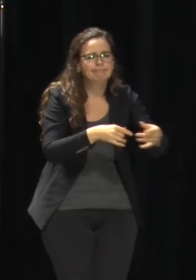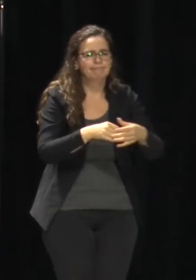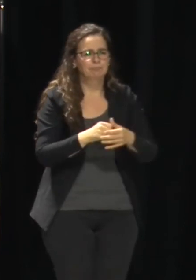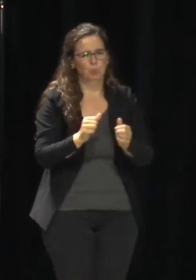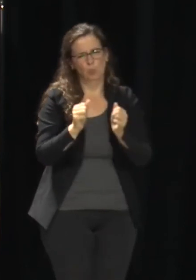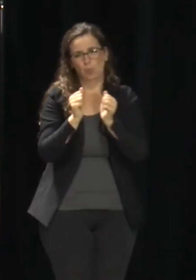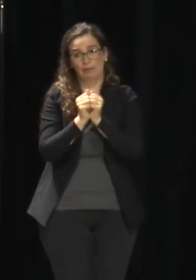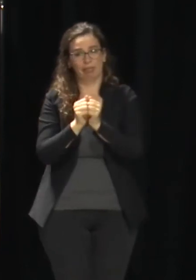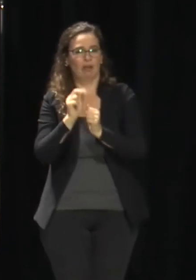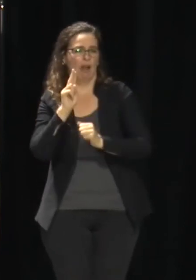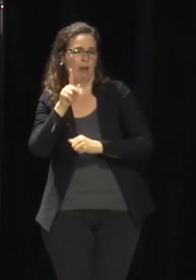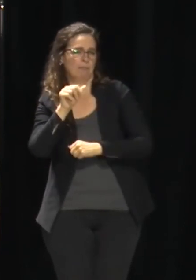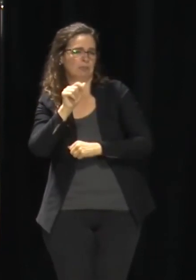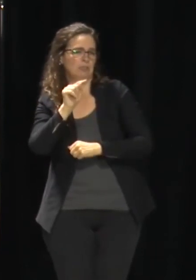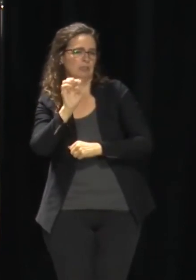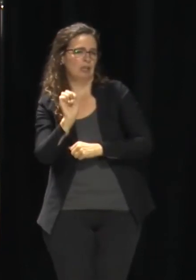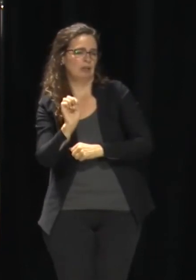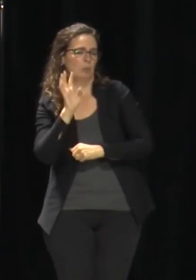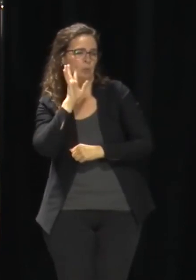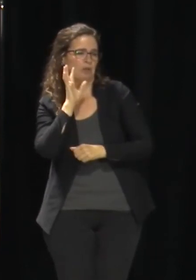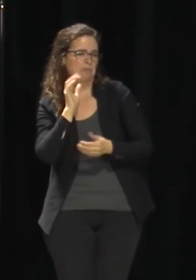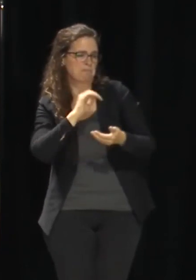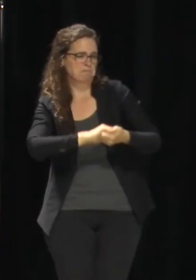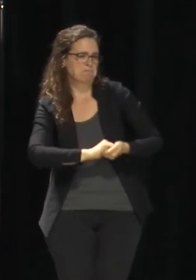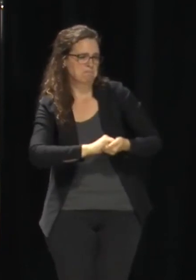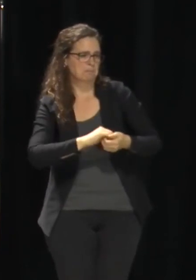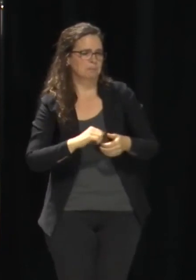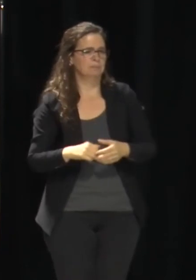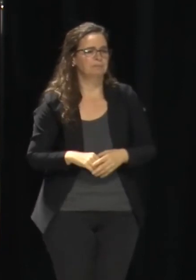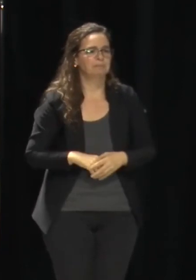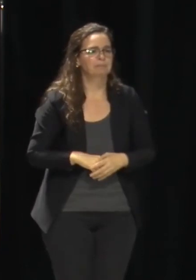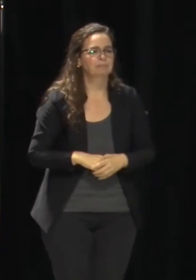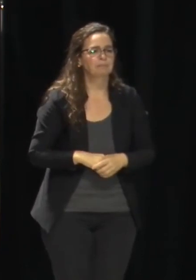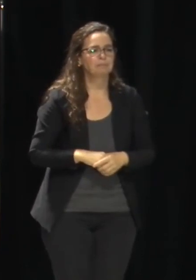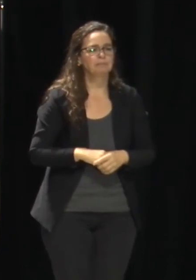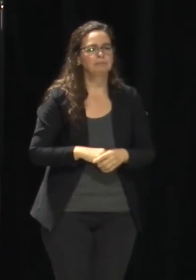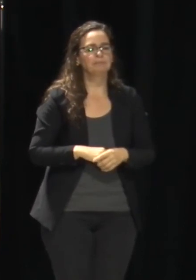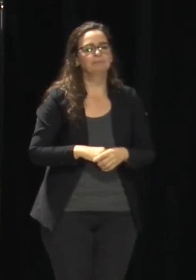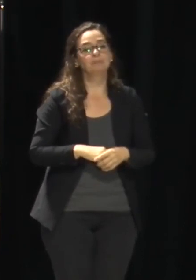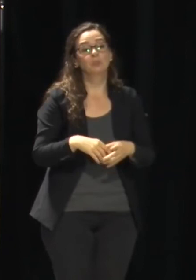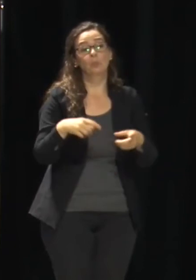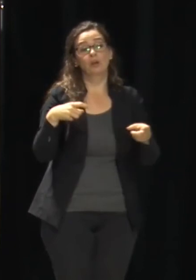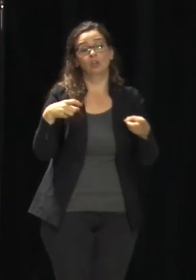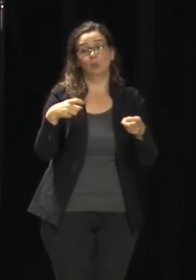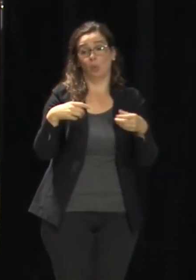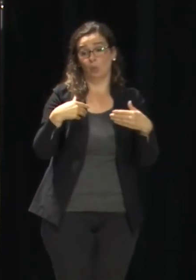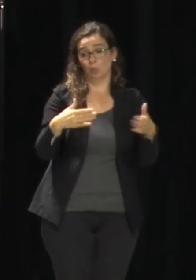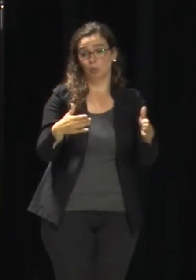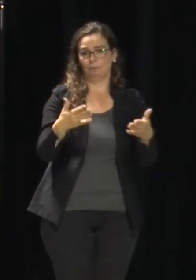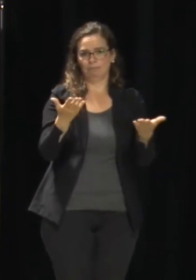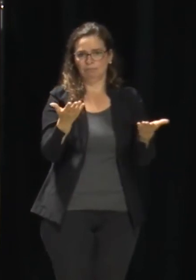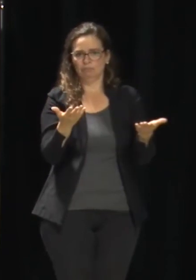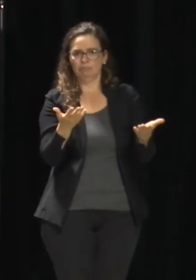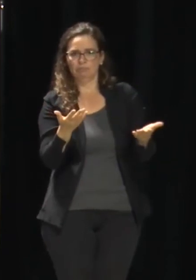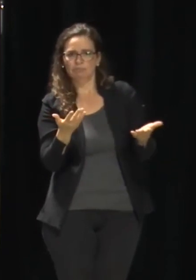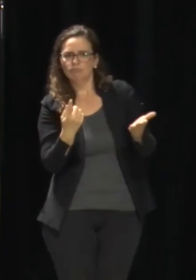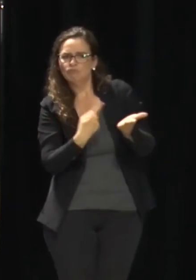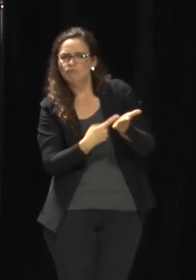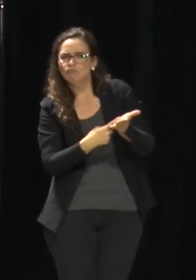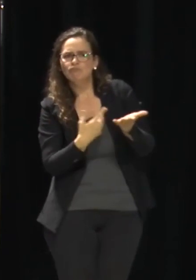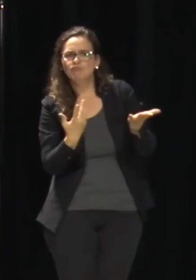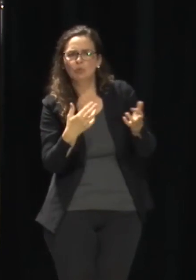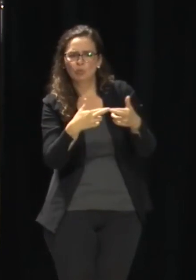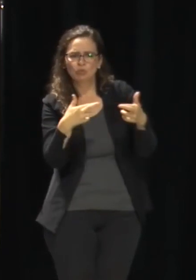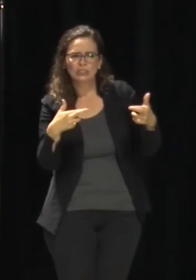What have you talked about on the control room calls recently? Yeah, so still talking and pushing